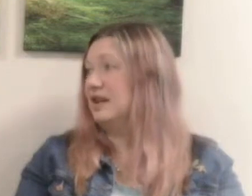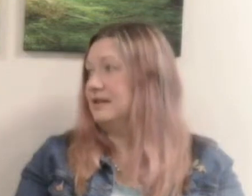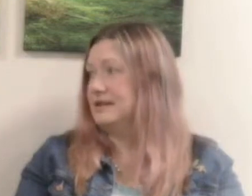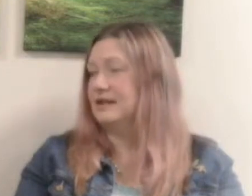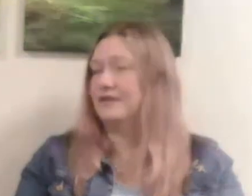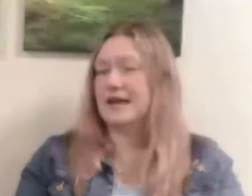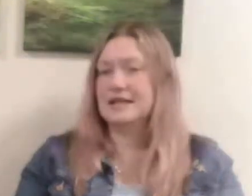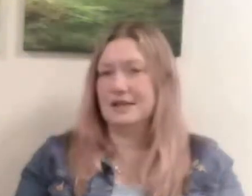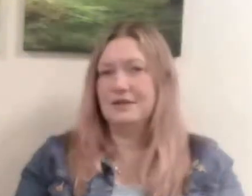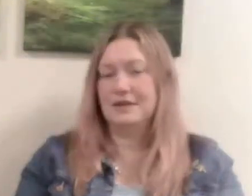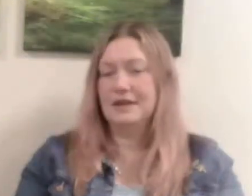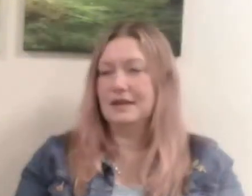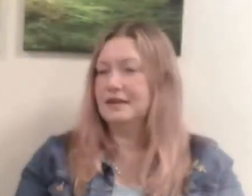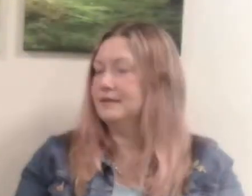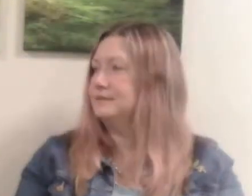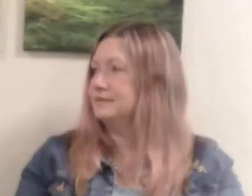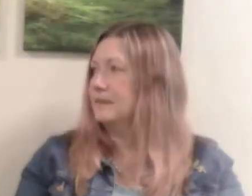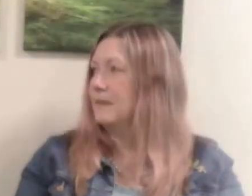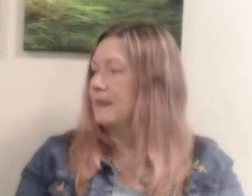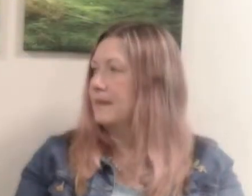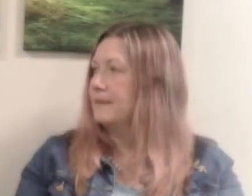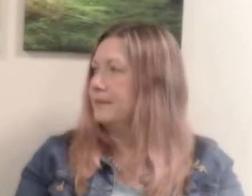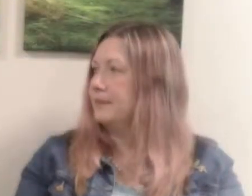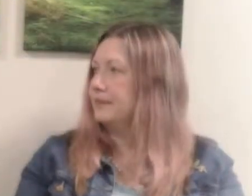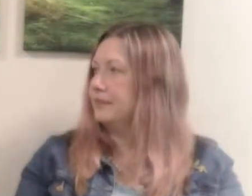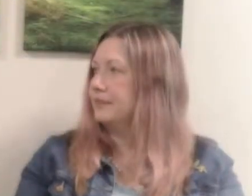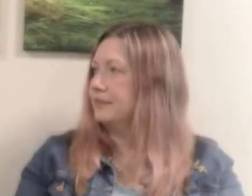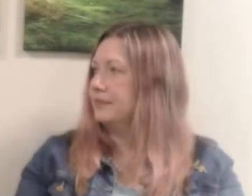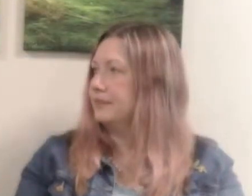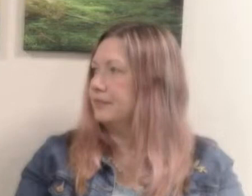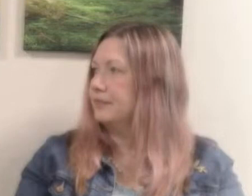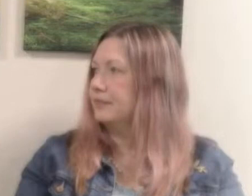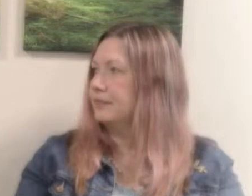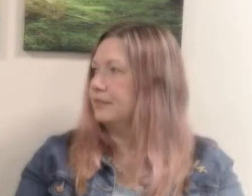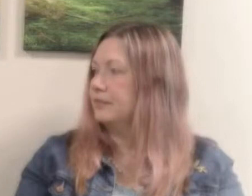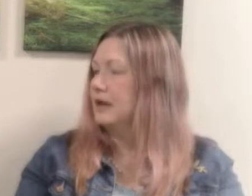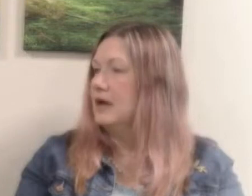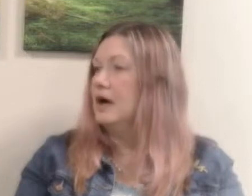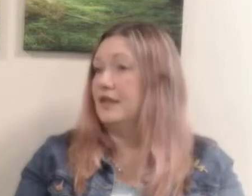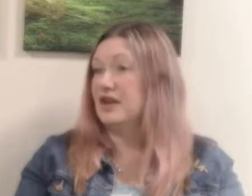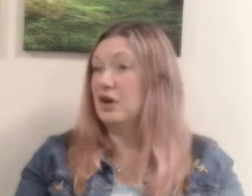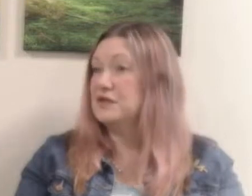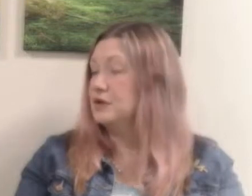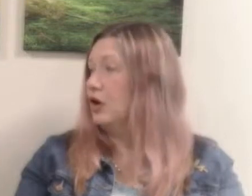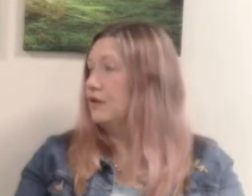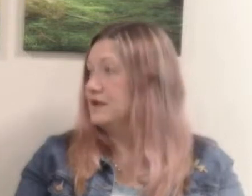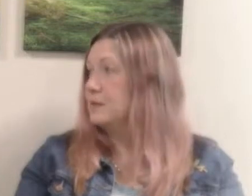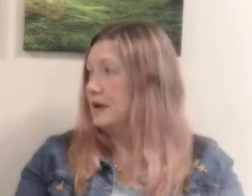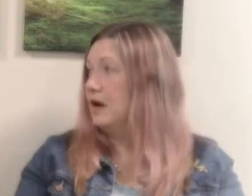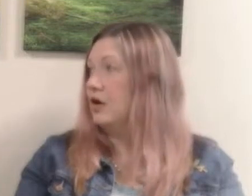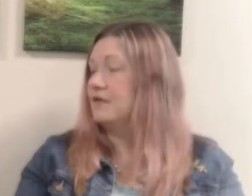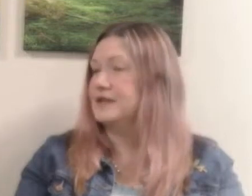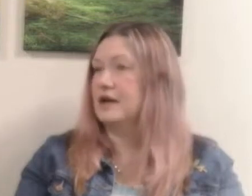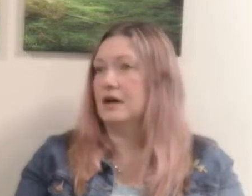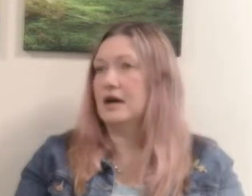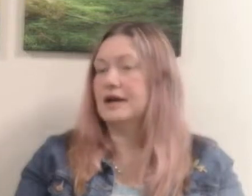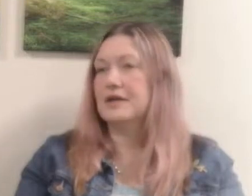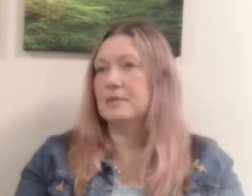years later it still reminds me because sometimes i think i'm trying to move that that that car on my own a lot of us are and i think